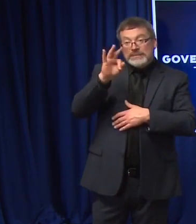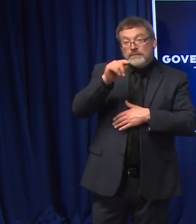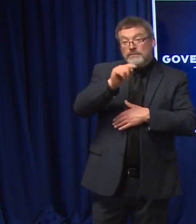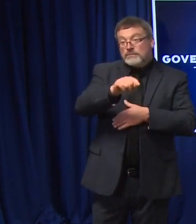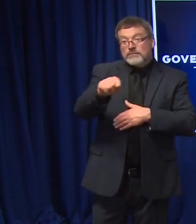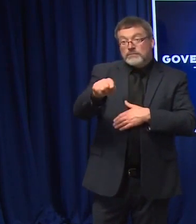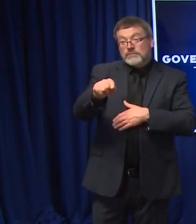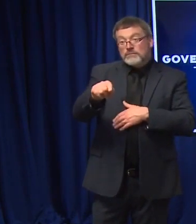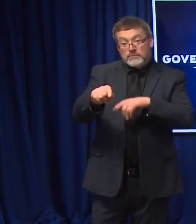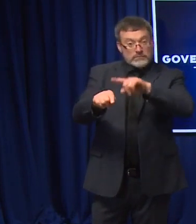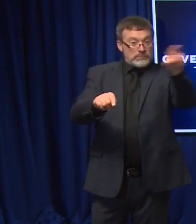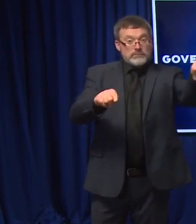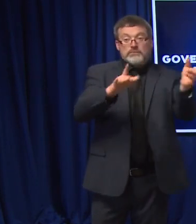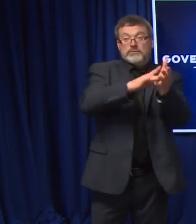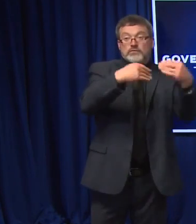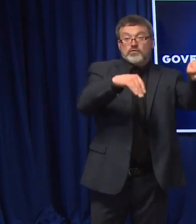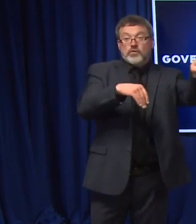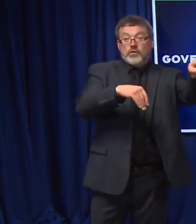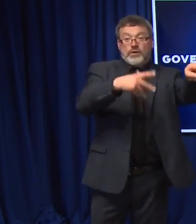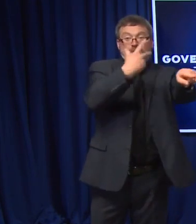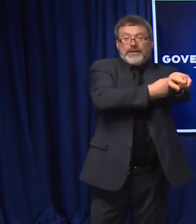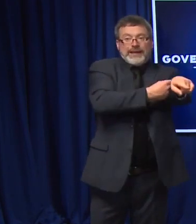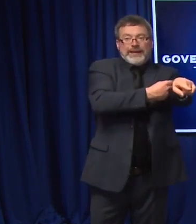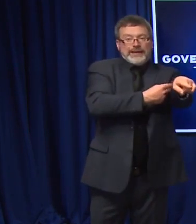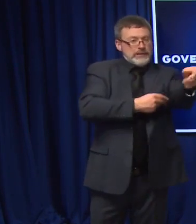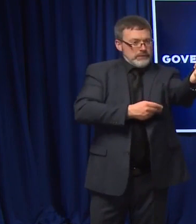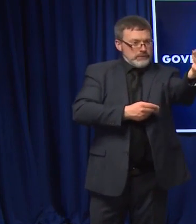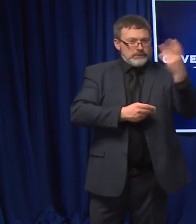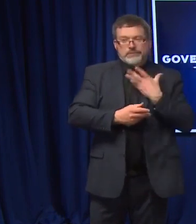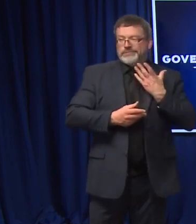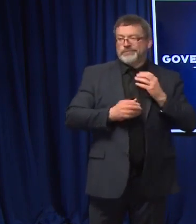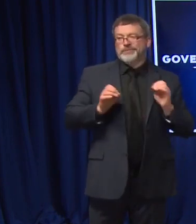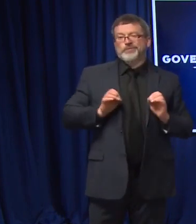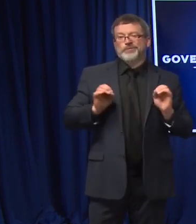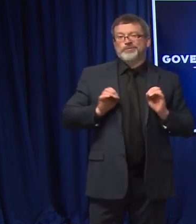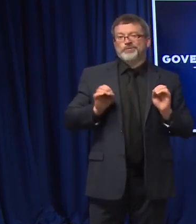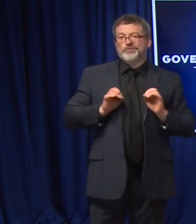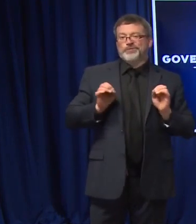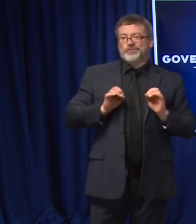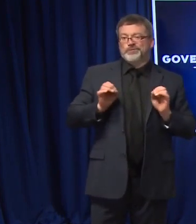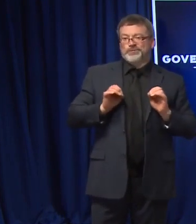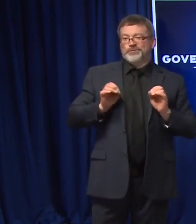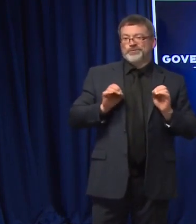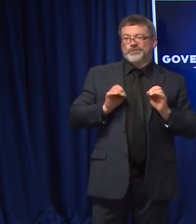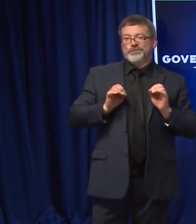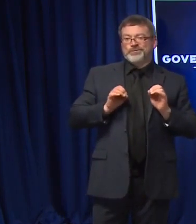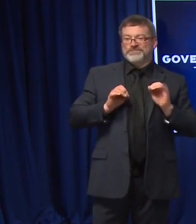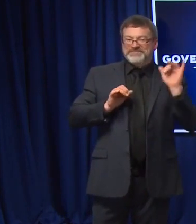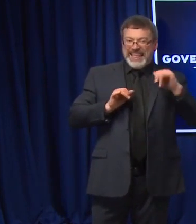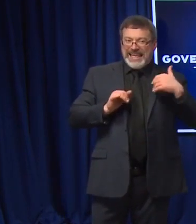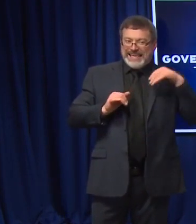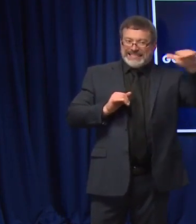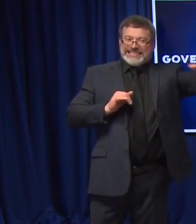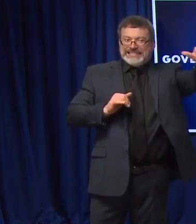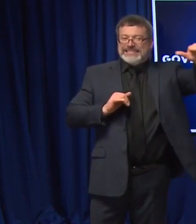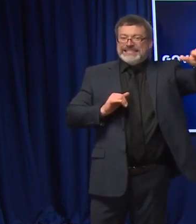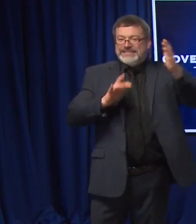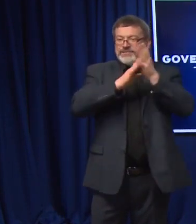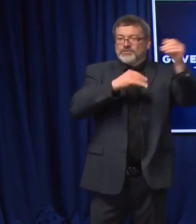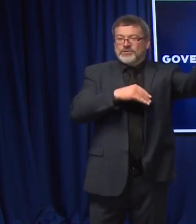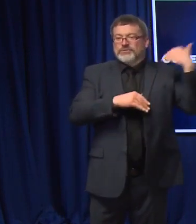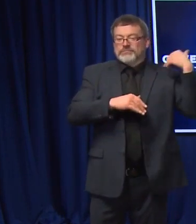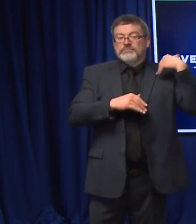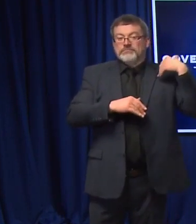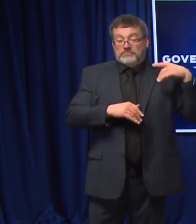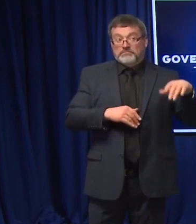vaccinated, those numbers may not be included necessarily in those numbers. Dr. Chan, just real quick, Sullivan County,